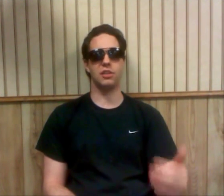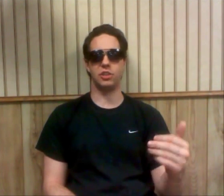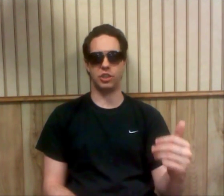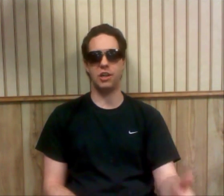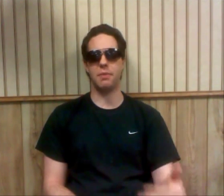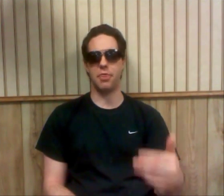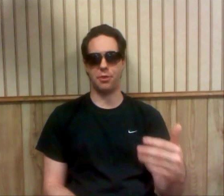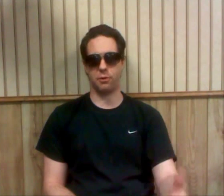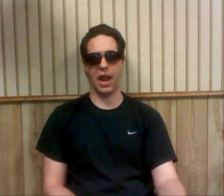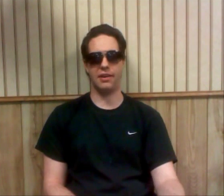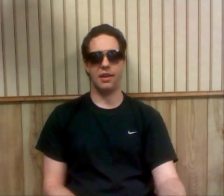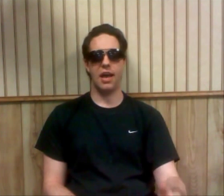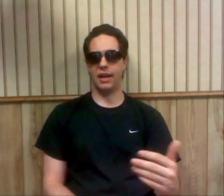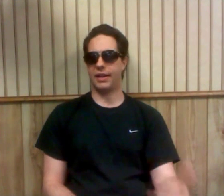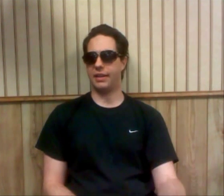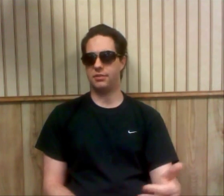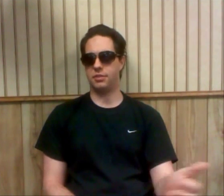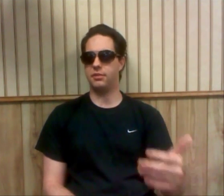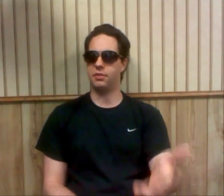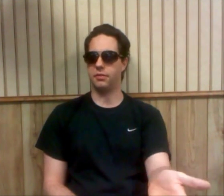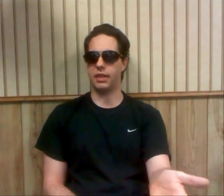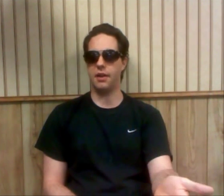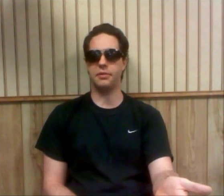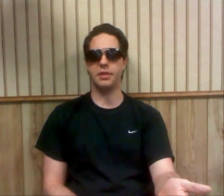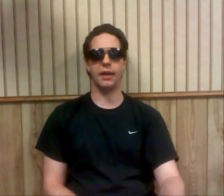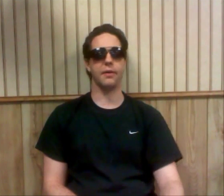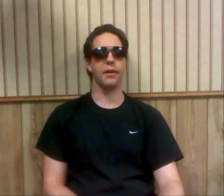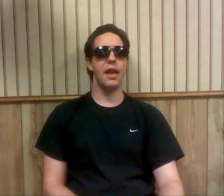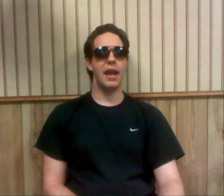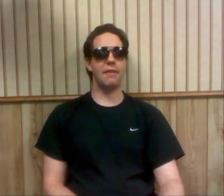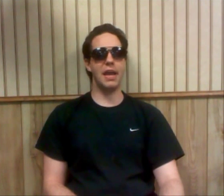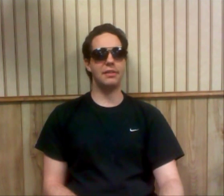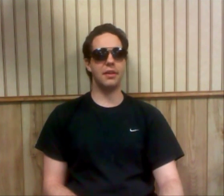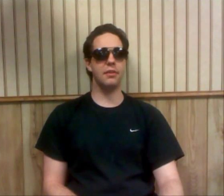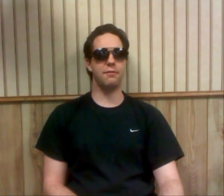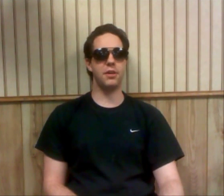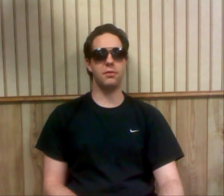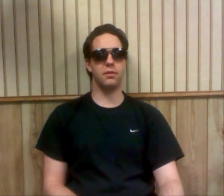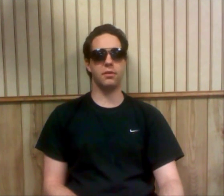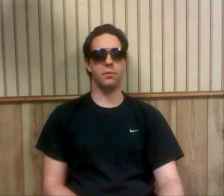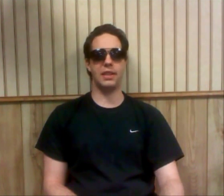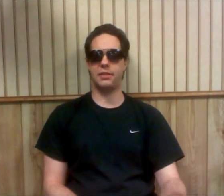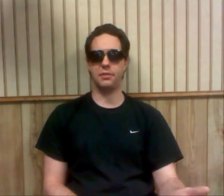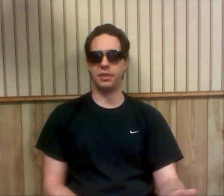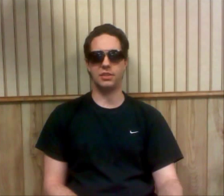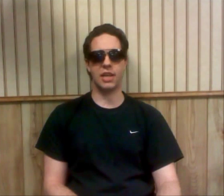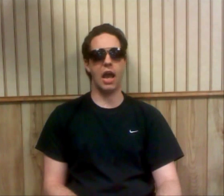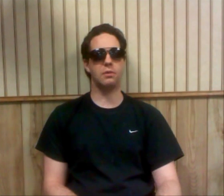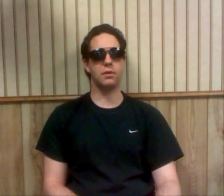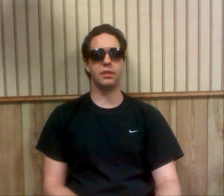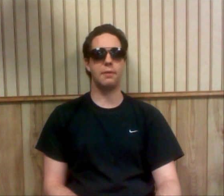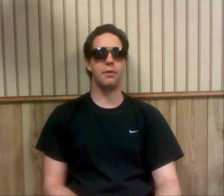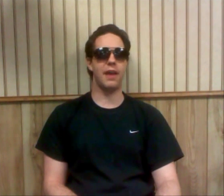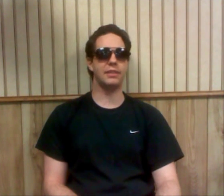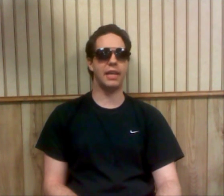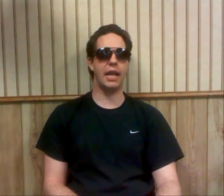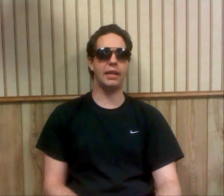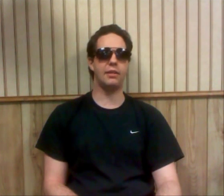legitimate threat to the Undertaker. If they had done the feud the way they do things now, they would have had Cain,